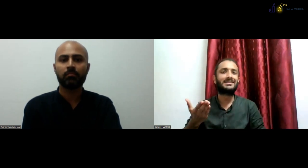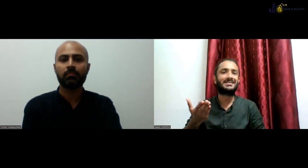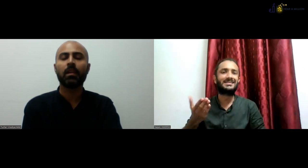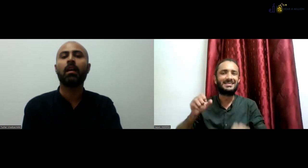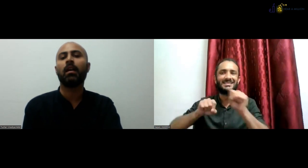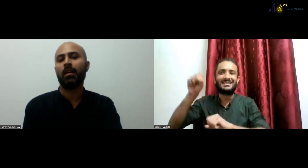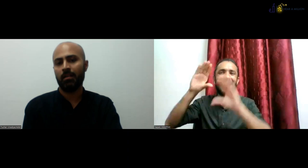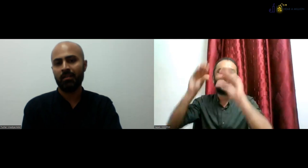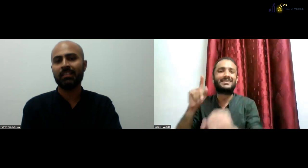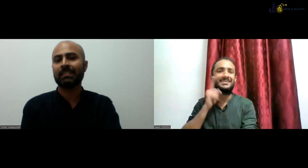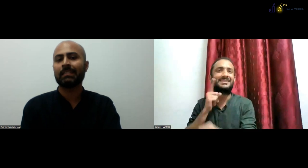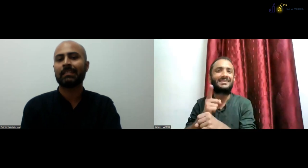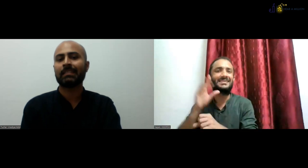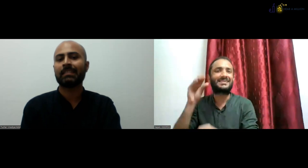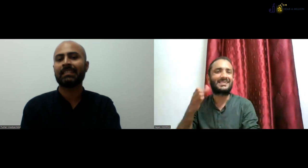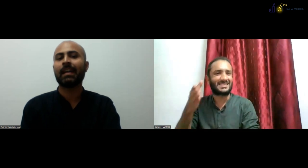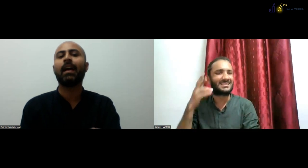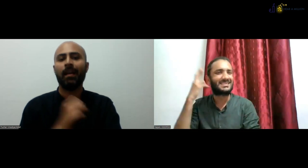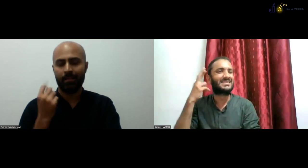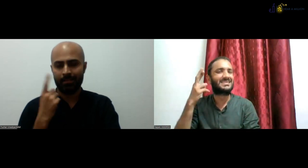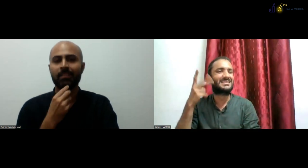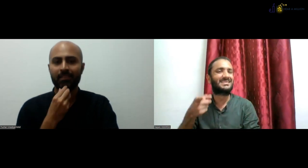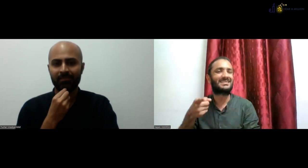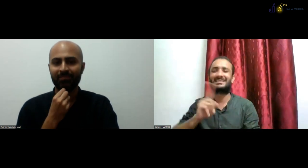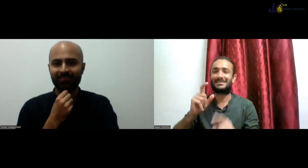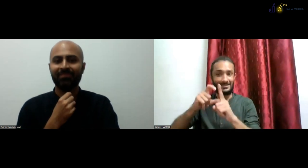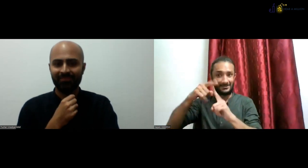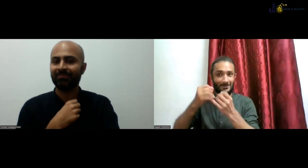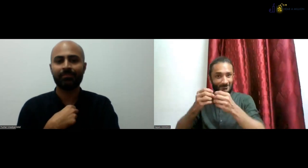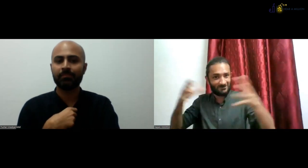And they're saying that we have been applying, are no hearing, there are no deaf teachers.